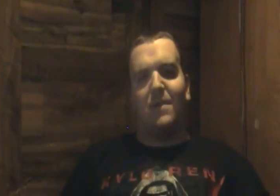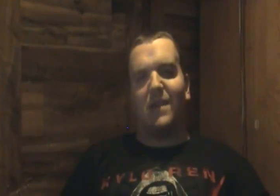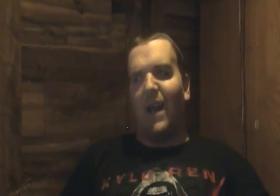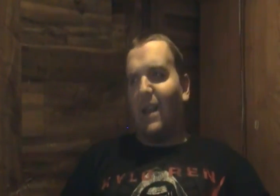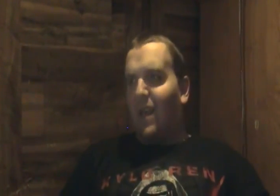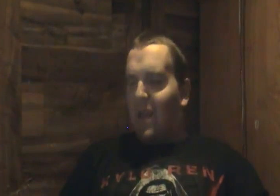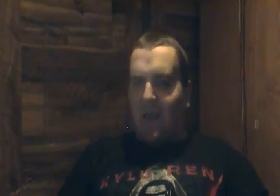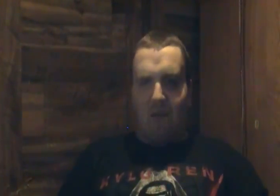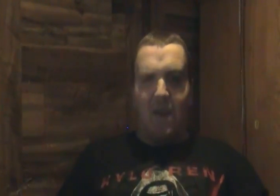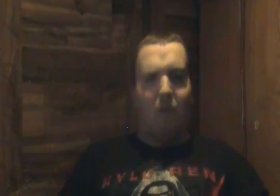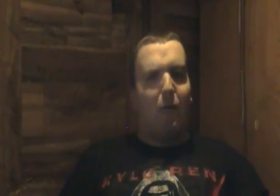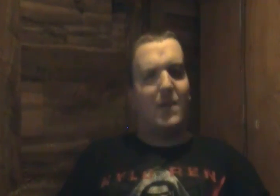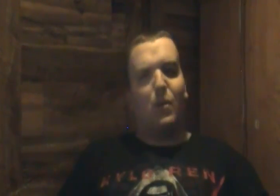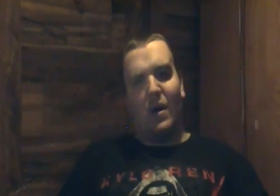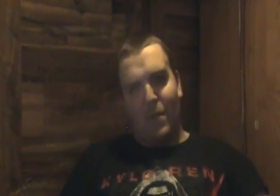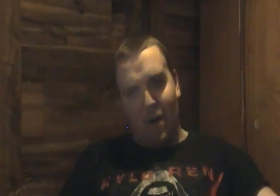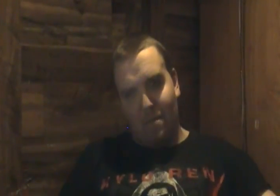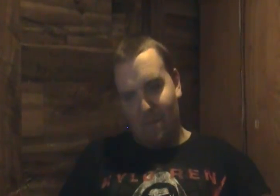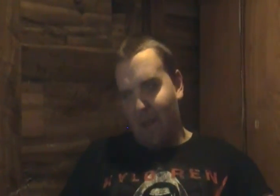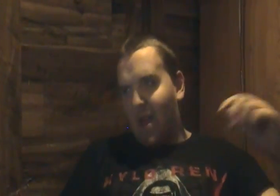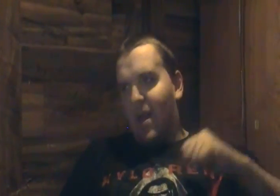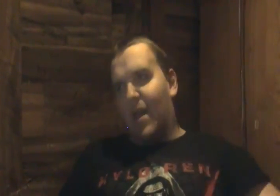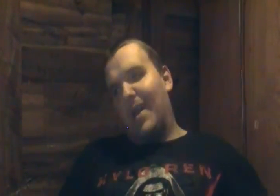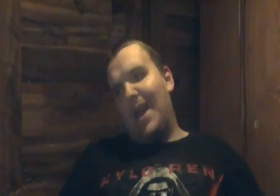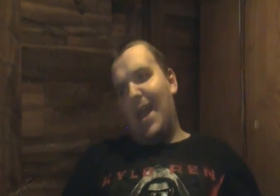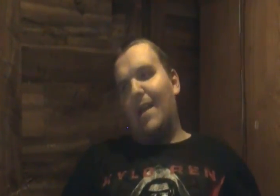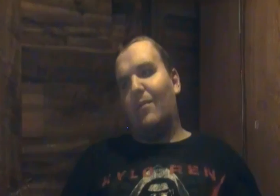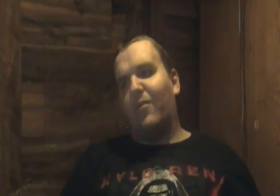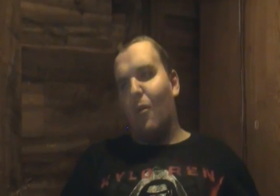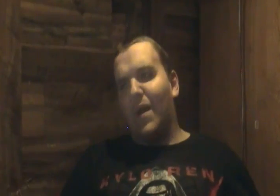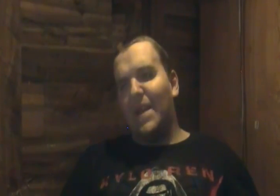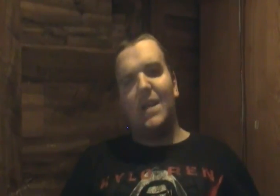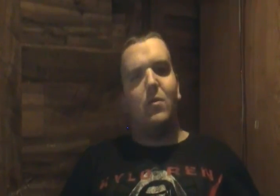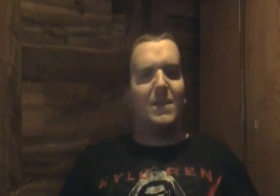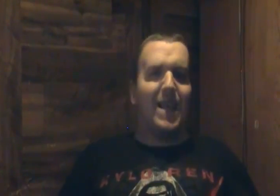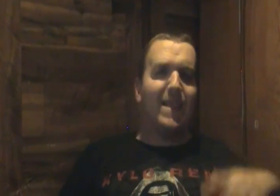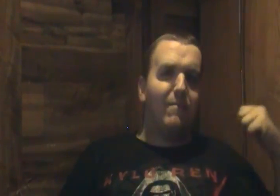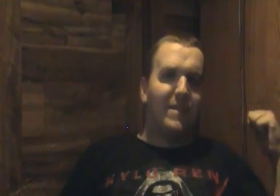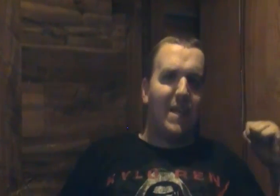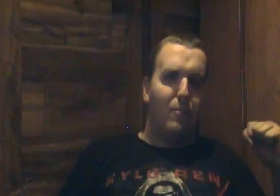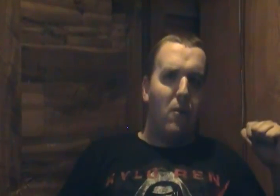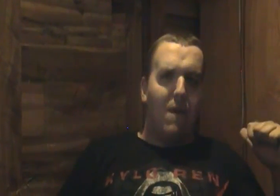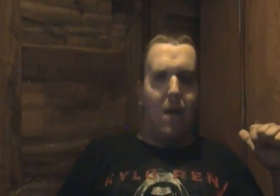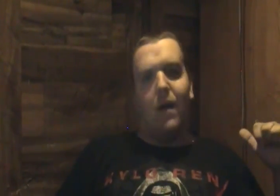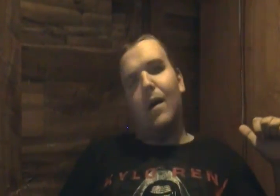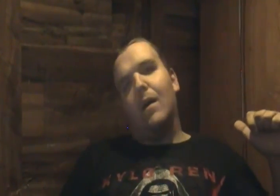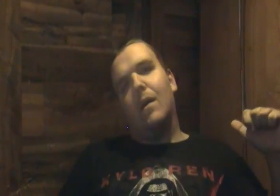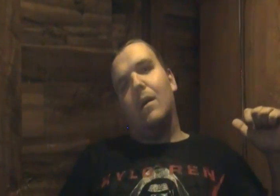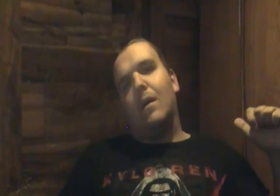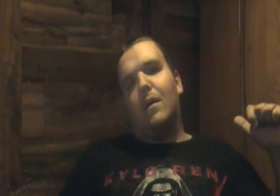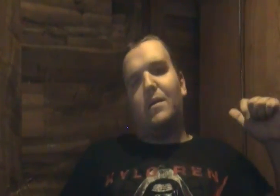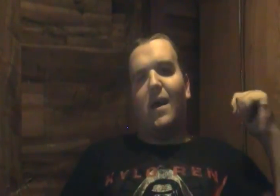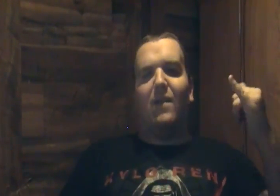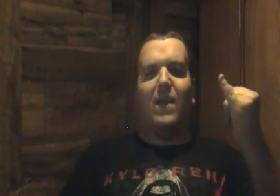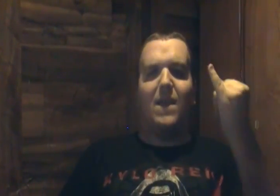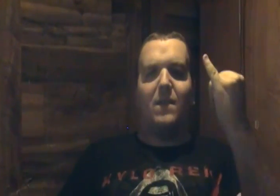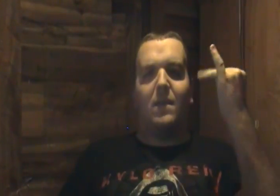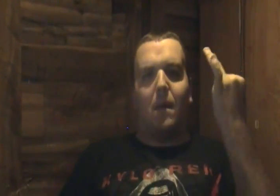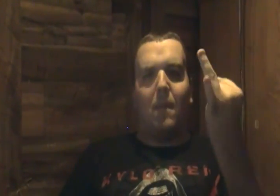zuma's like you you're always welcome here and so what they do is they leave the temple dudley the